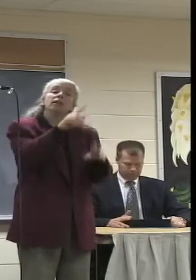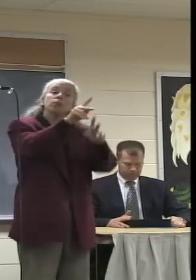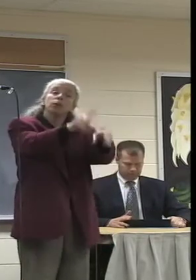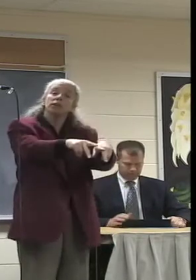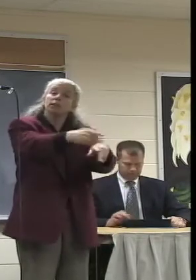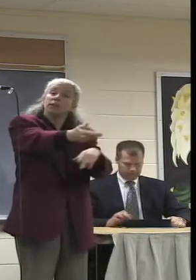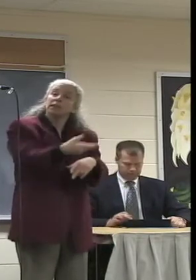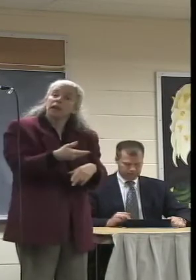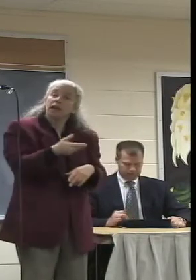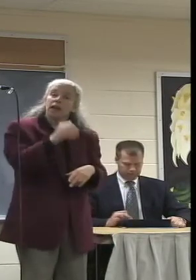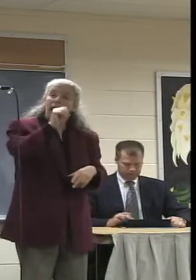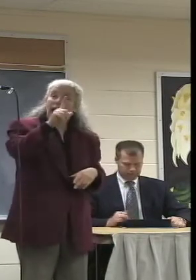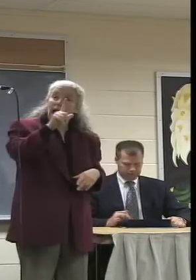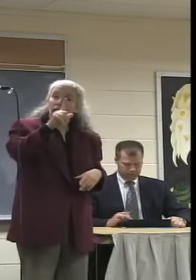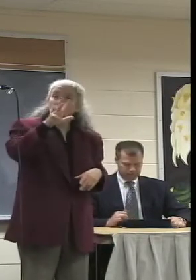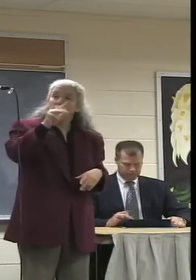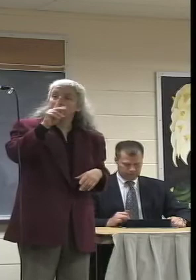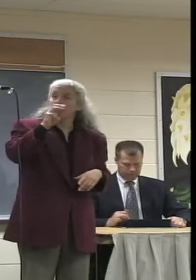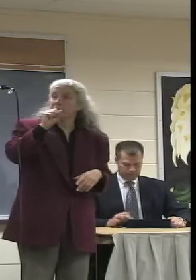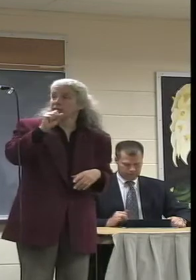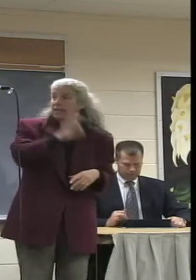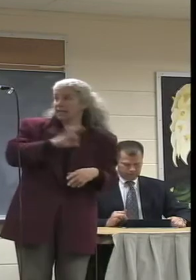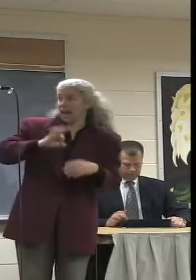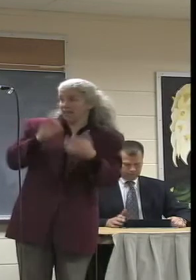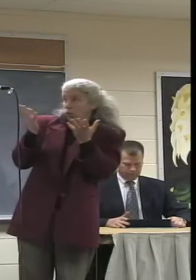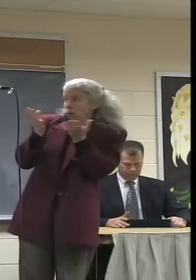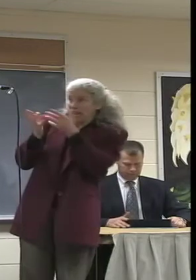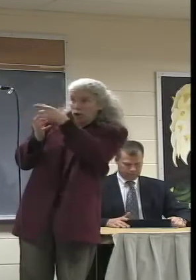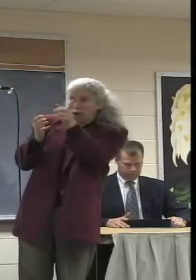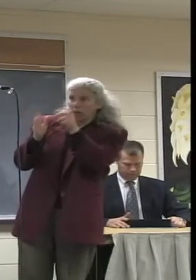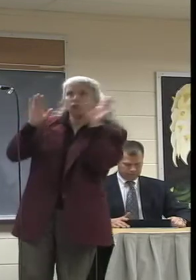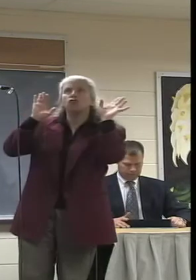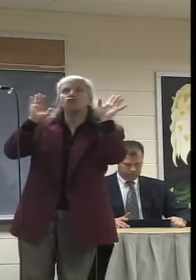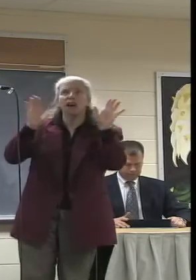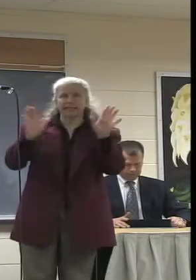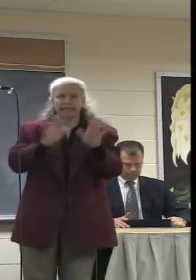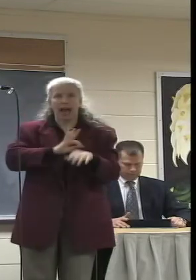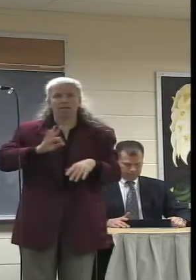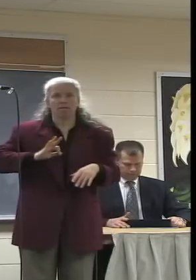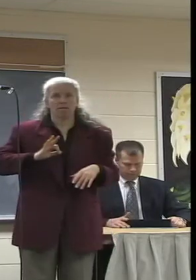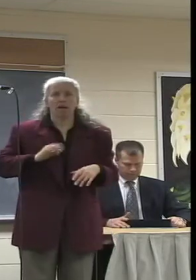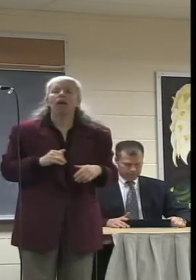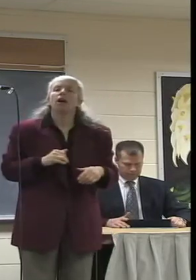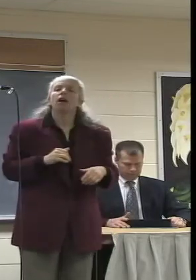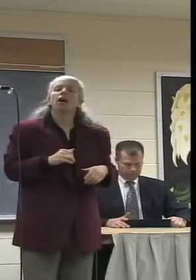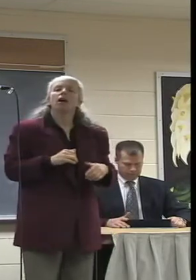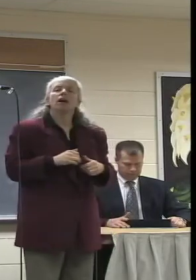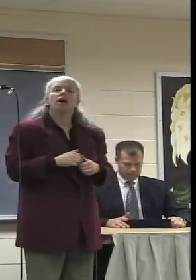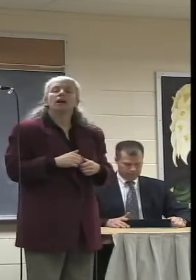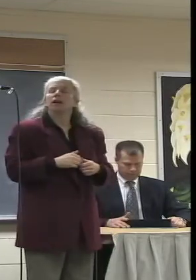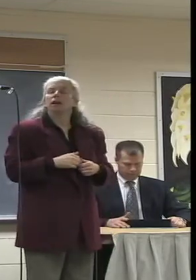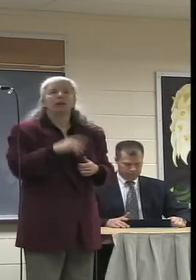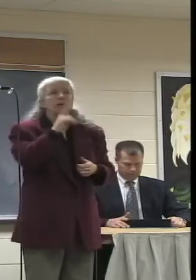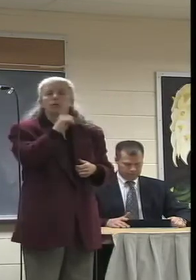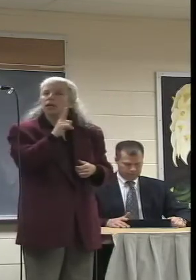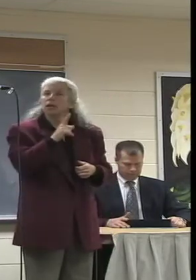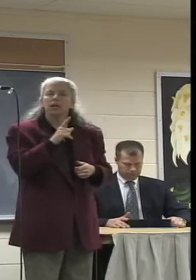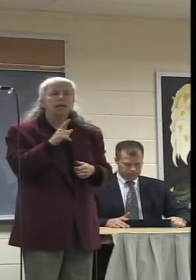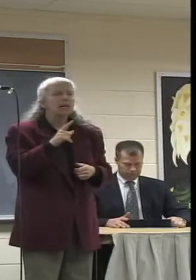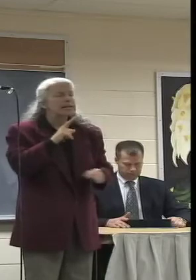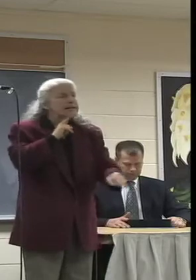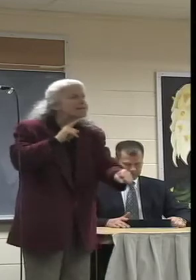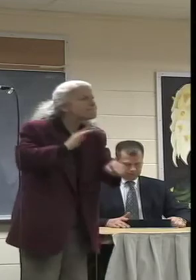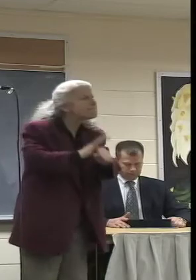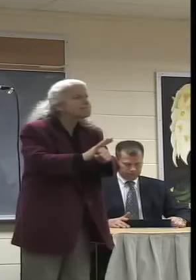Al Williams and his excellent staff, who are all about you here in the room, are as dedicated to teaching and,